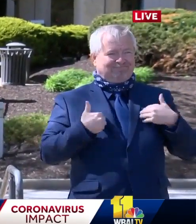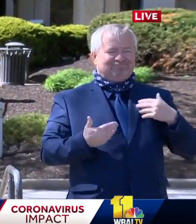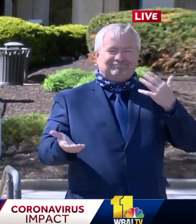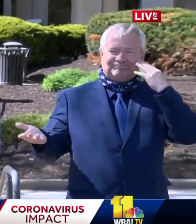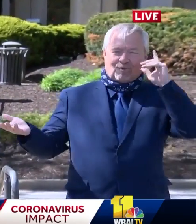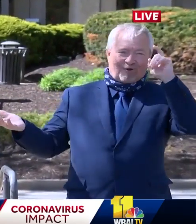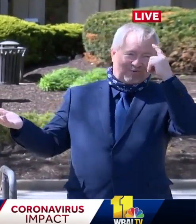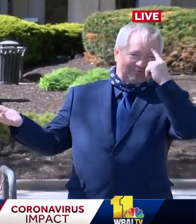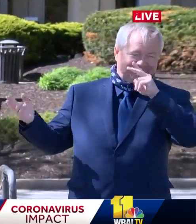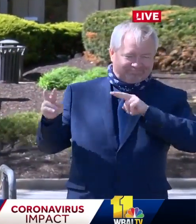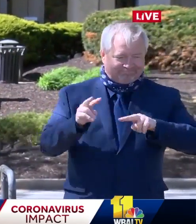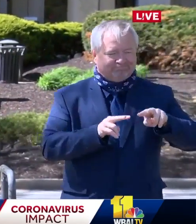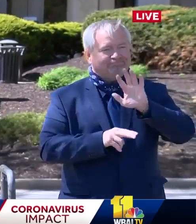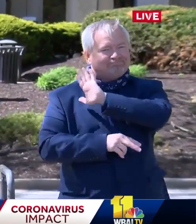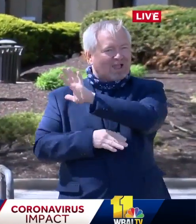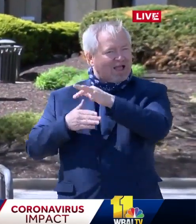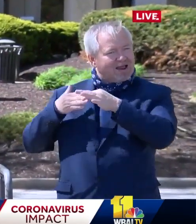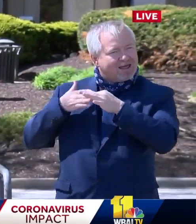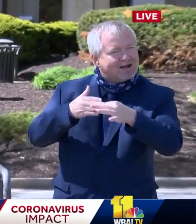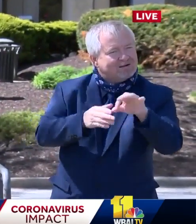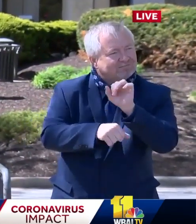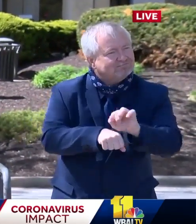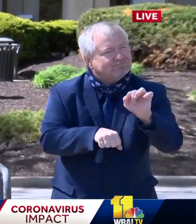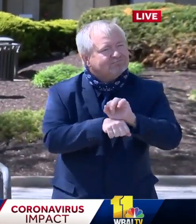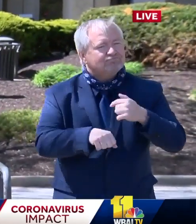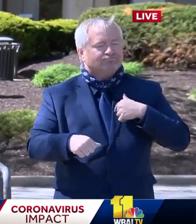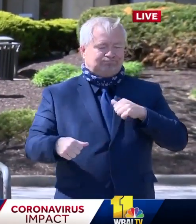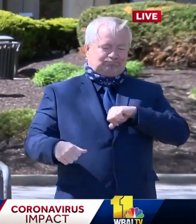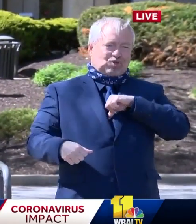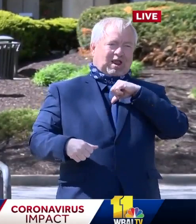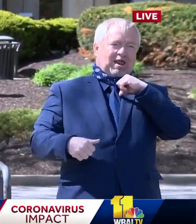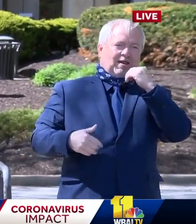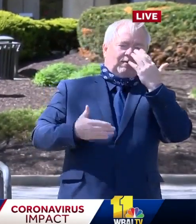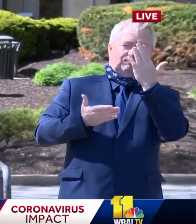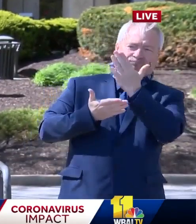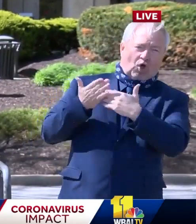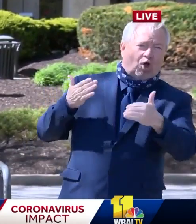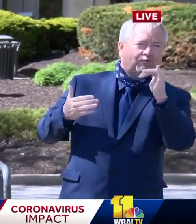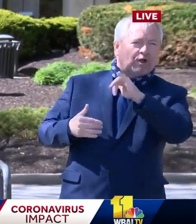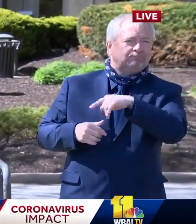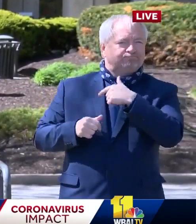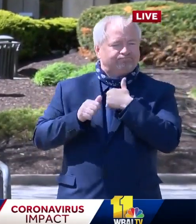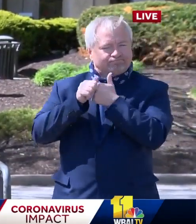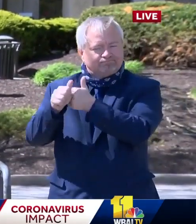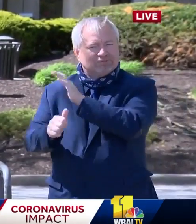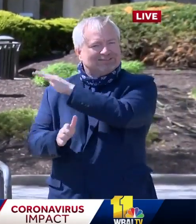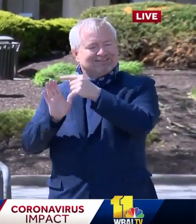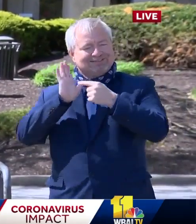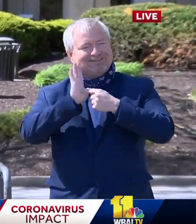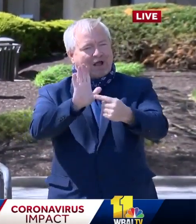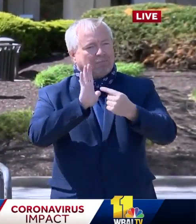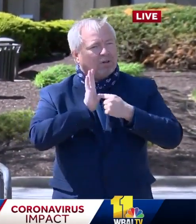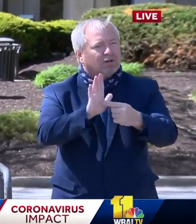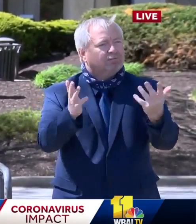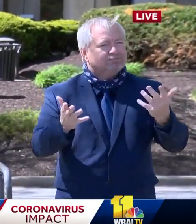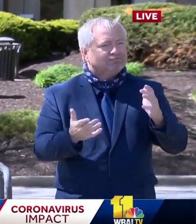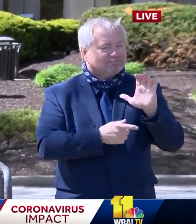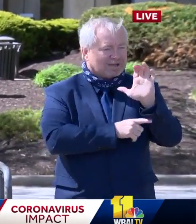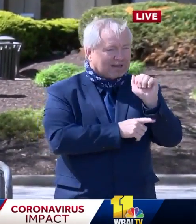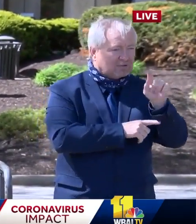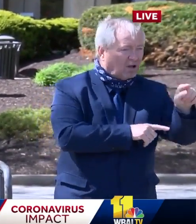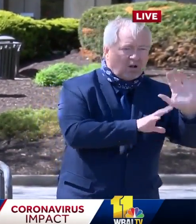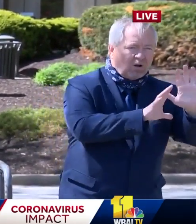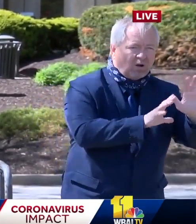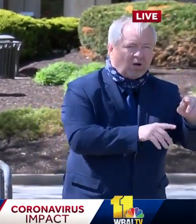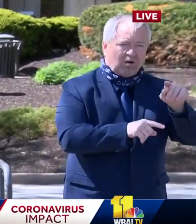I'm really proud to be a part of a state that understands these are not cases. These are people, these are humans. These are our family members, our friends. These are